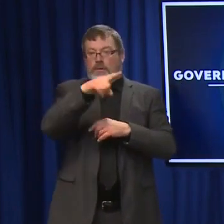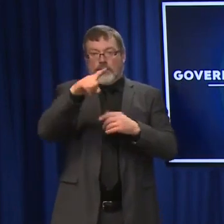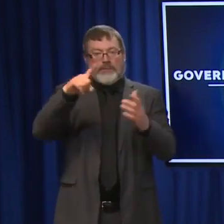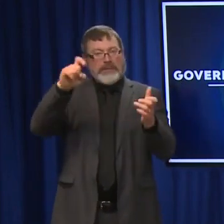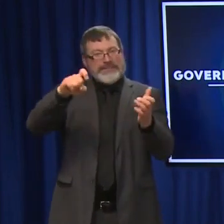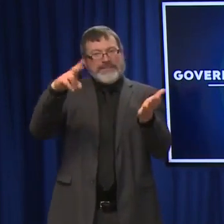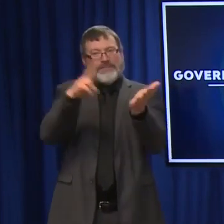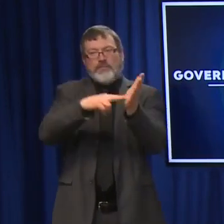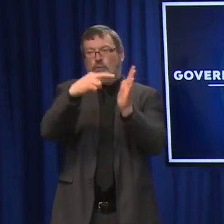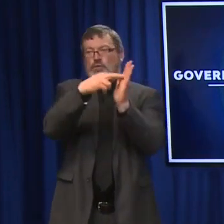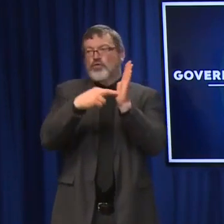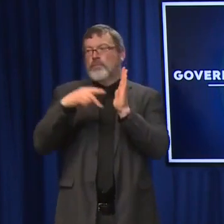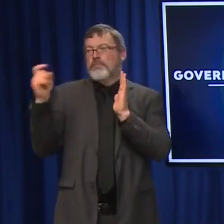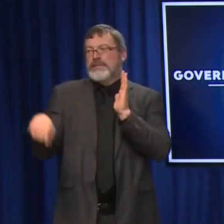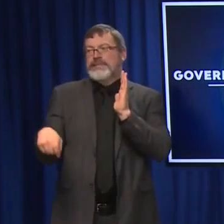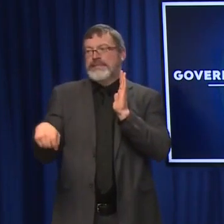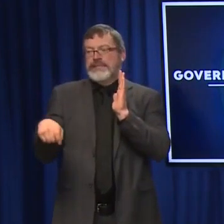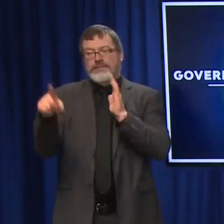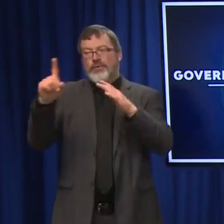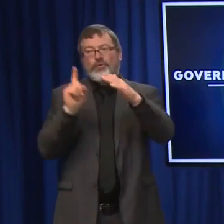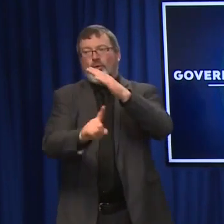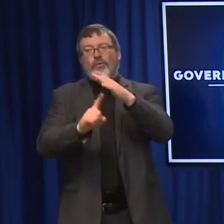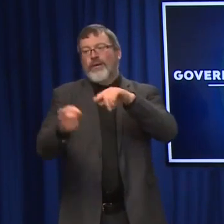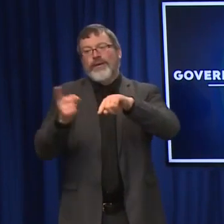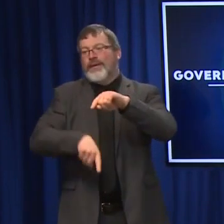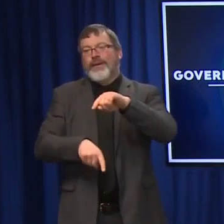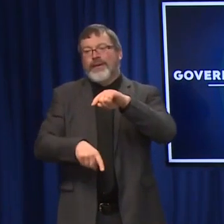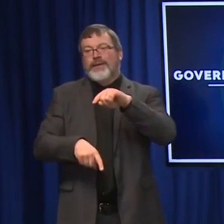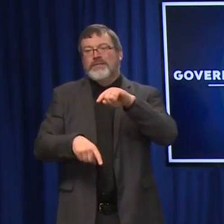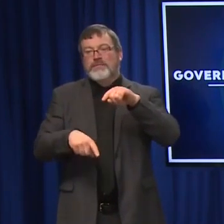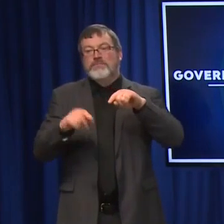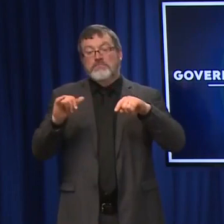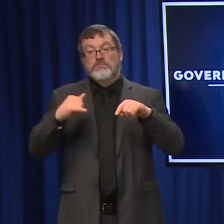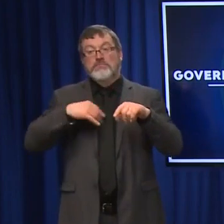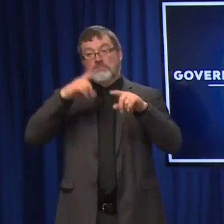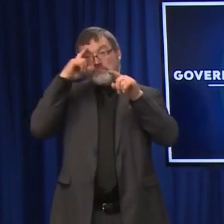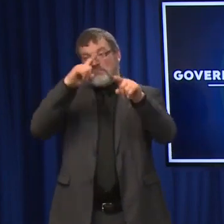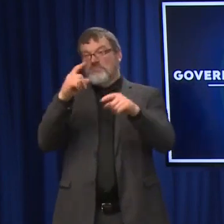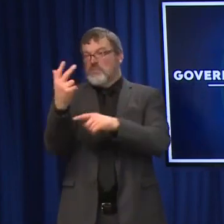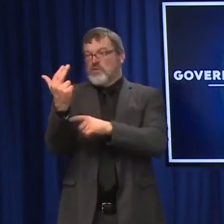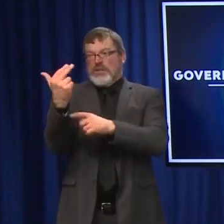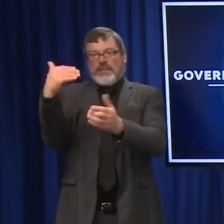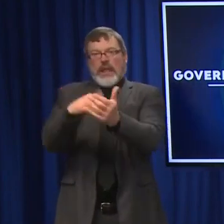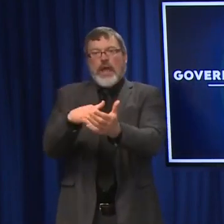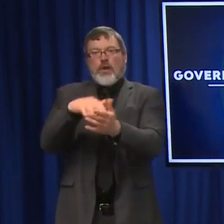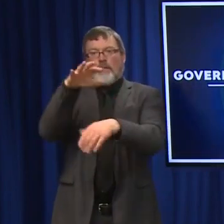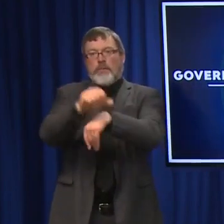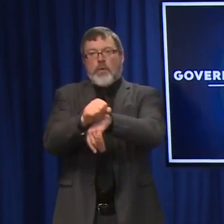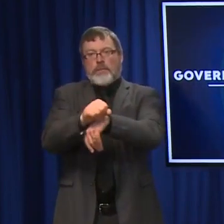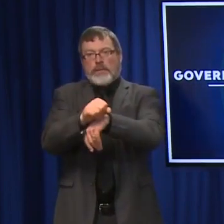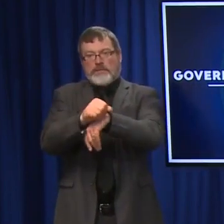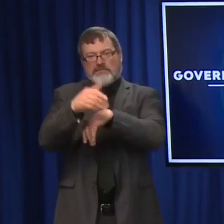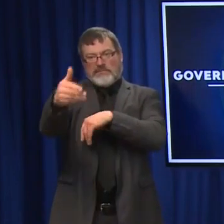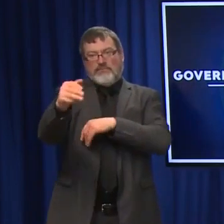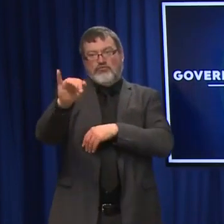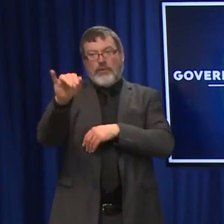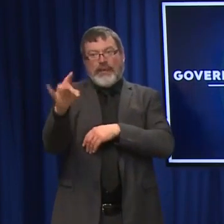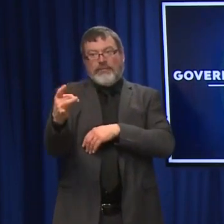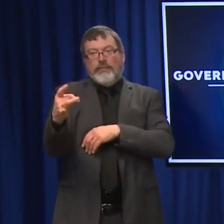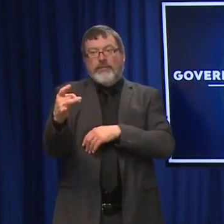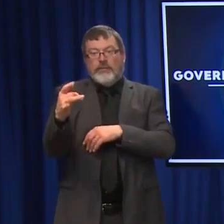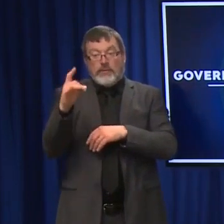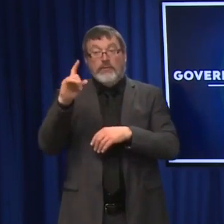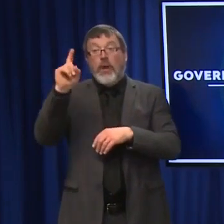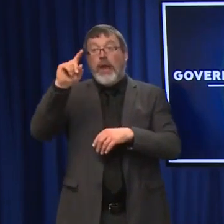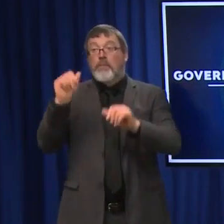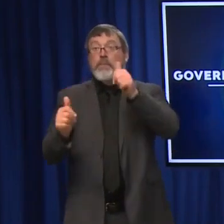required for this one. We're looking to put out about 13,000 appointments, open up 13,000 appointments, across 14 different state-run